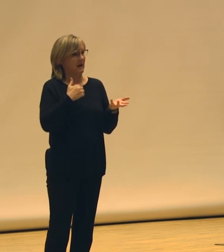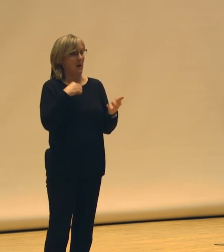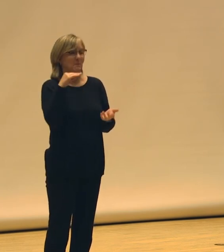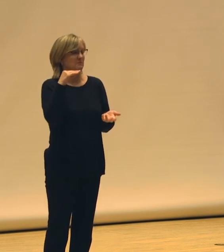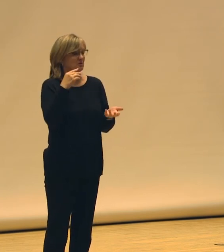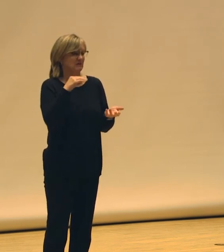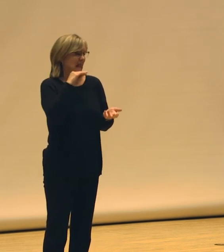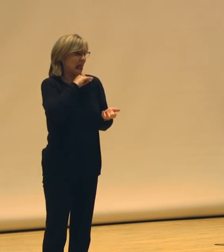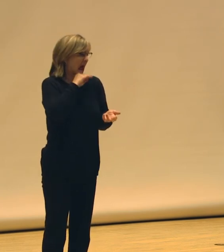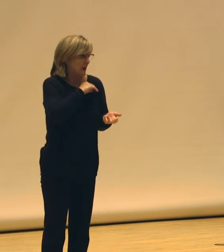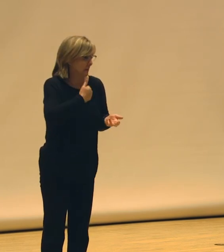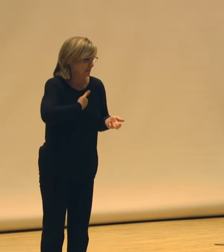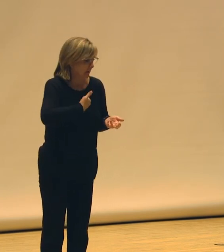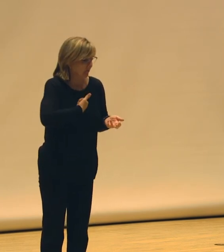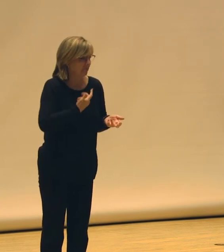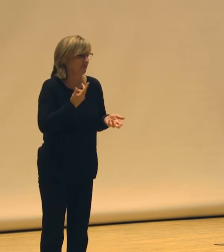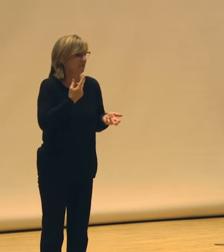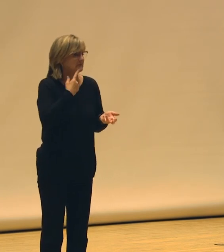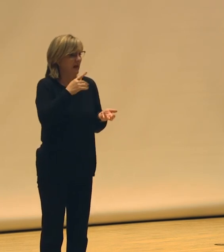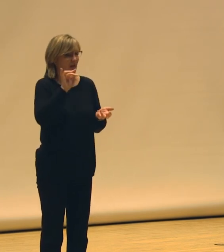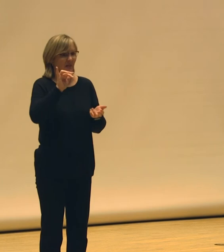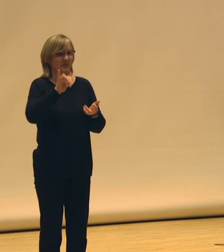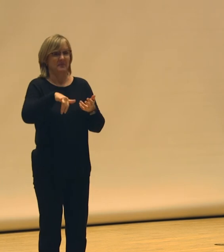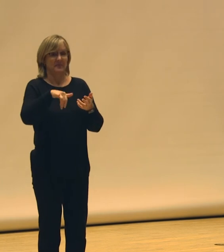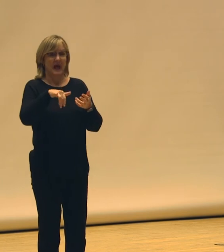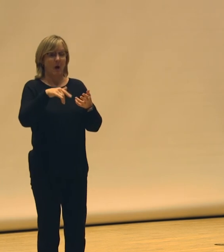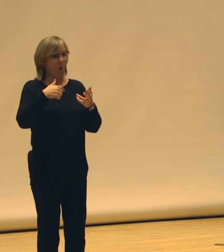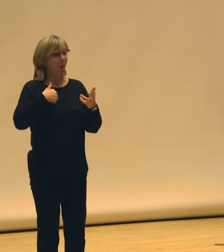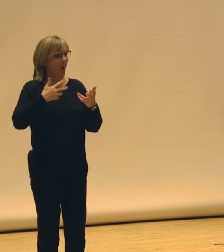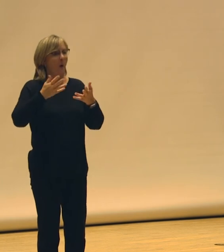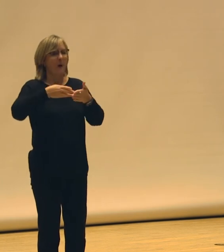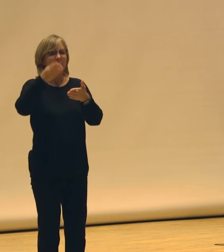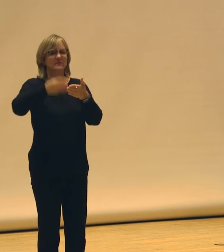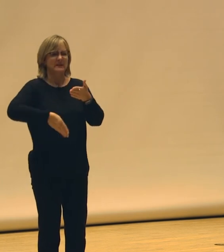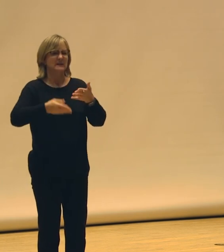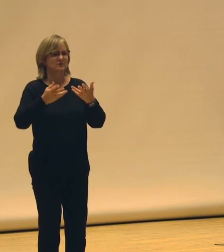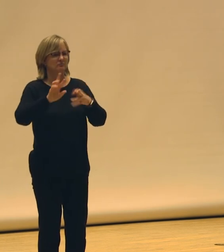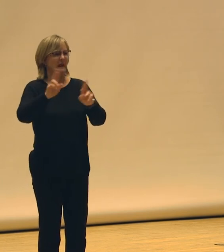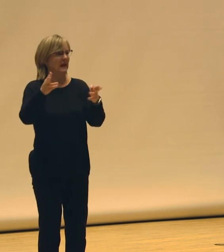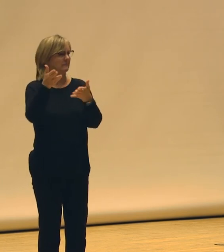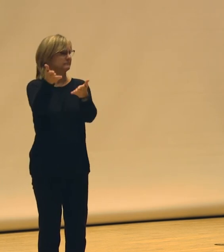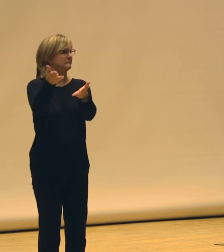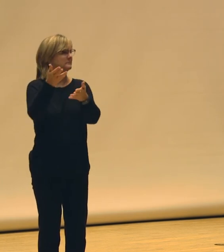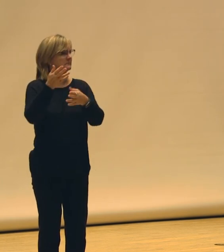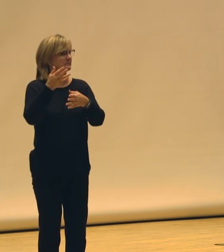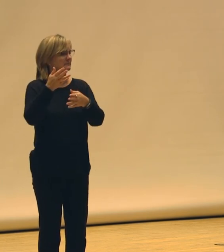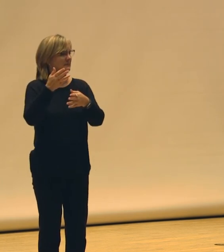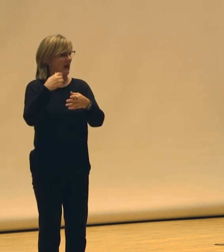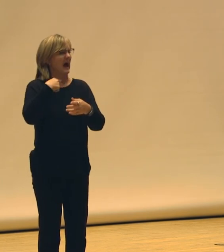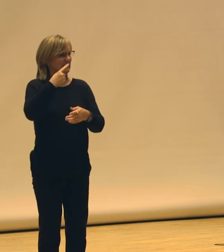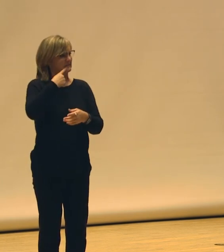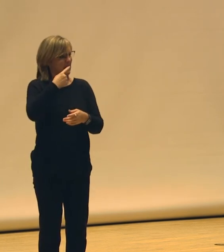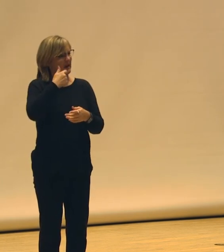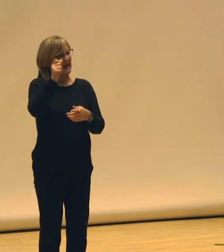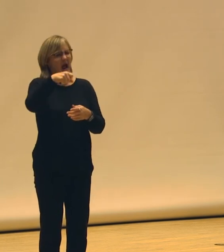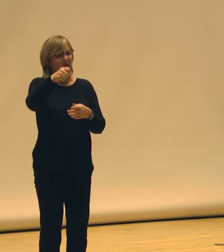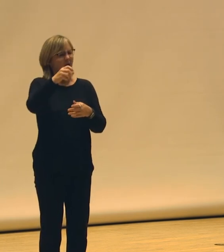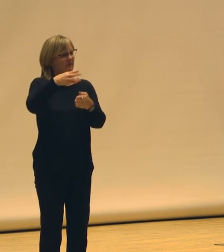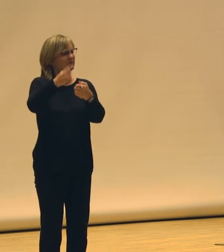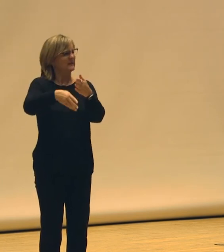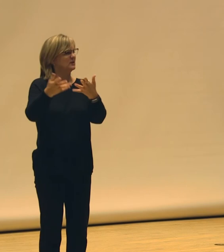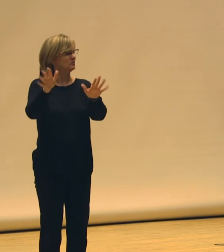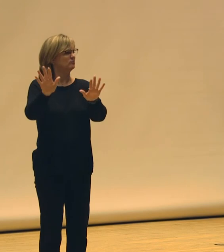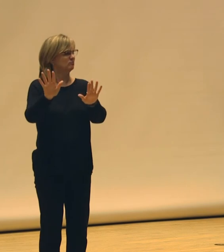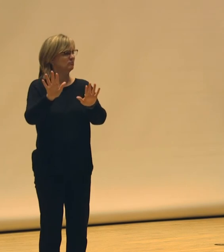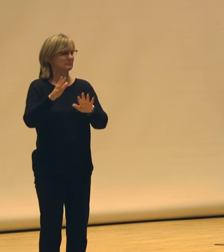to myself a little bit and say that these finished products were finished products when I knew they weren't. And, you know, I was saying a little while ago,